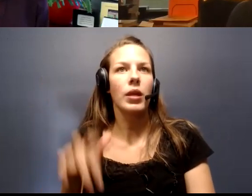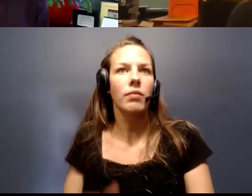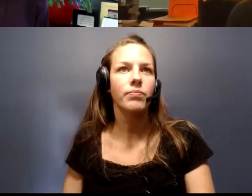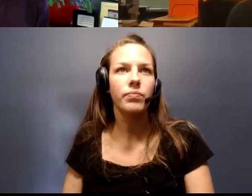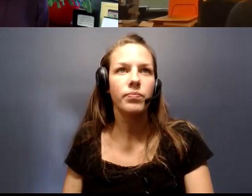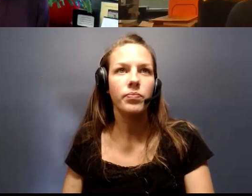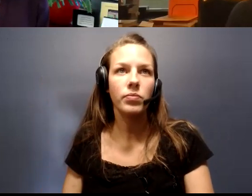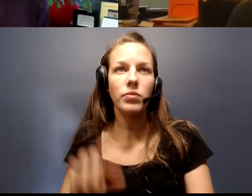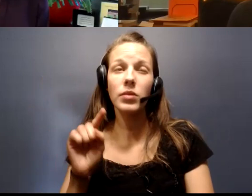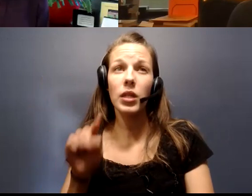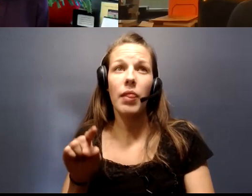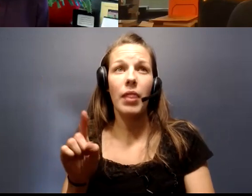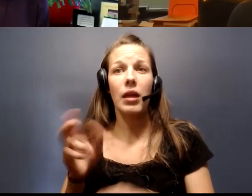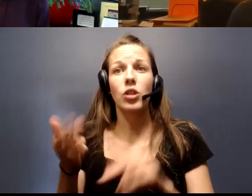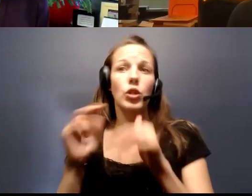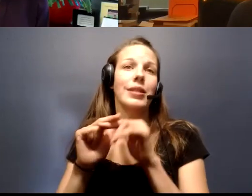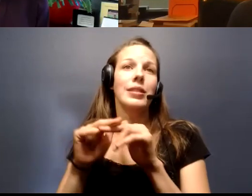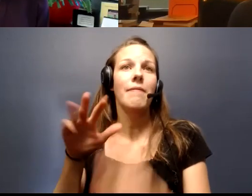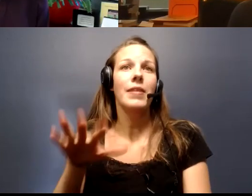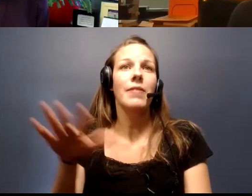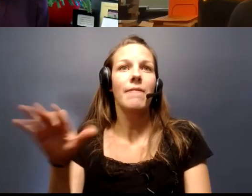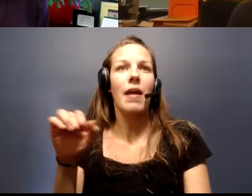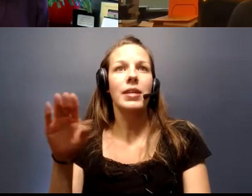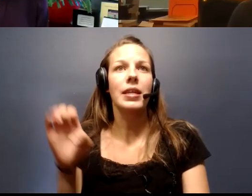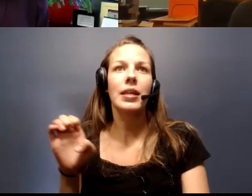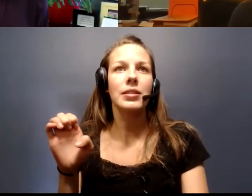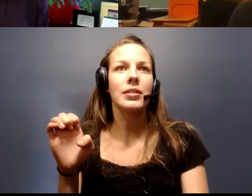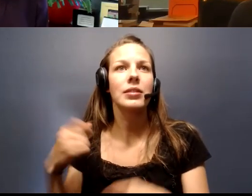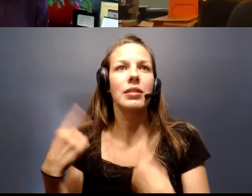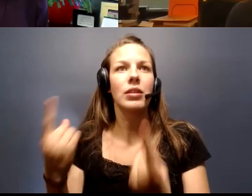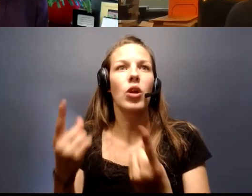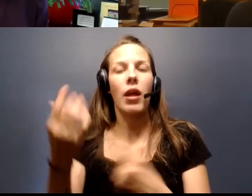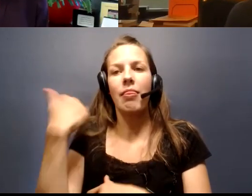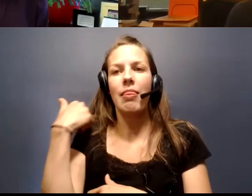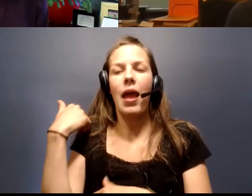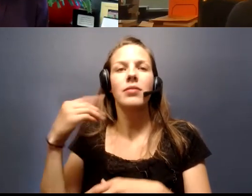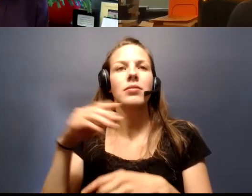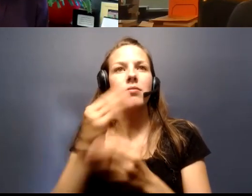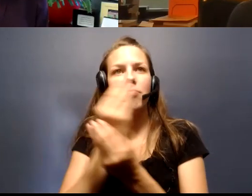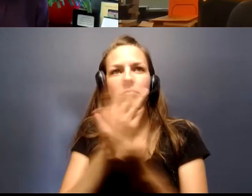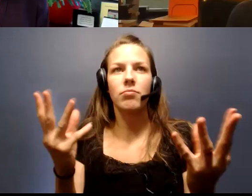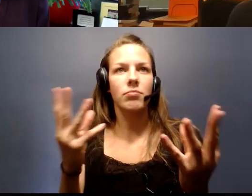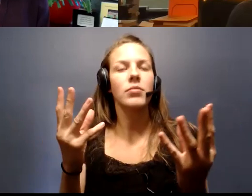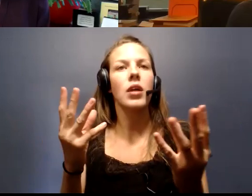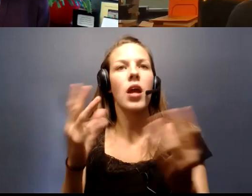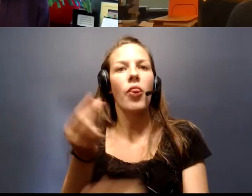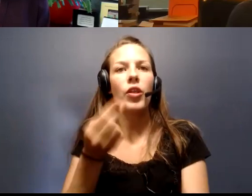This is an increase of 55 cases since our last press briefing on Thursday, June